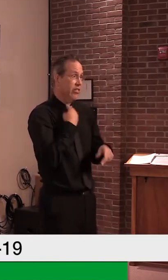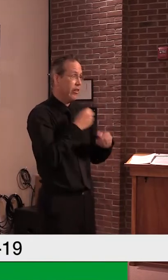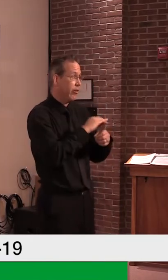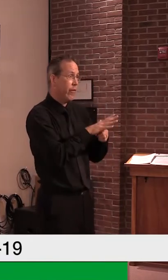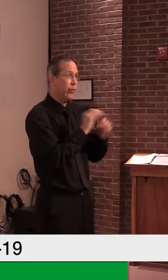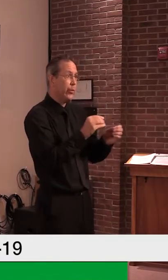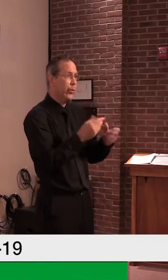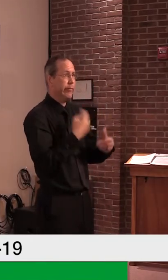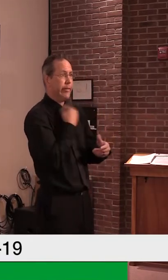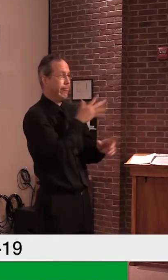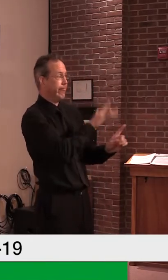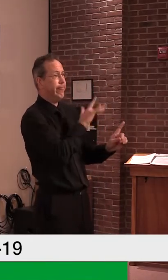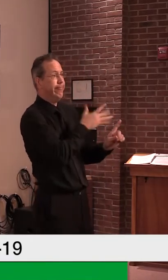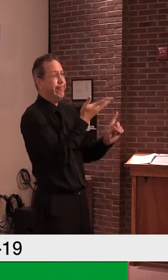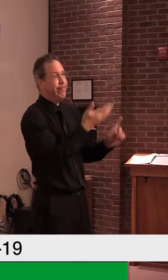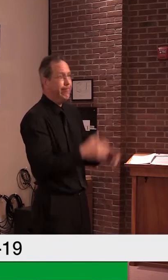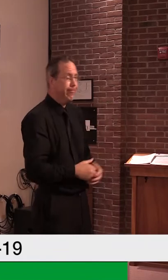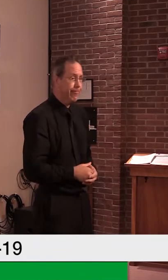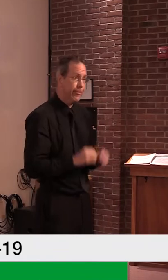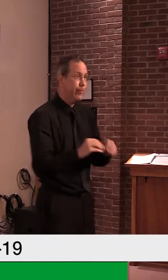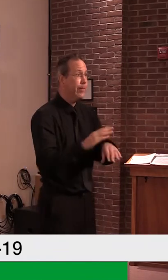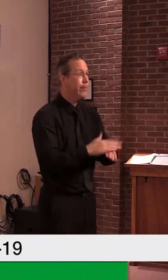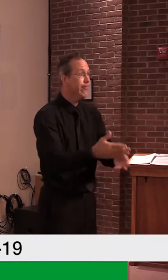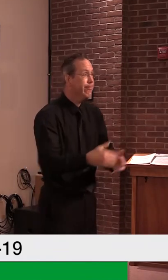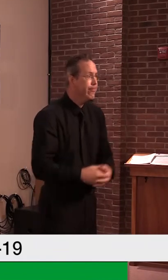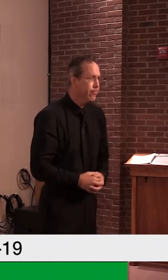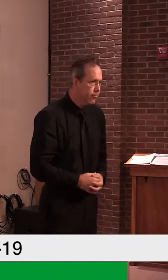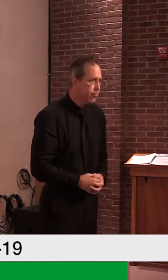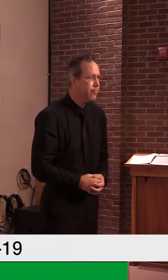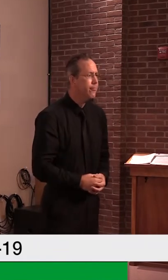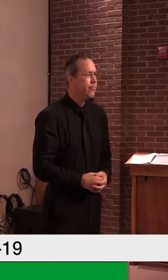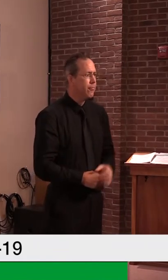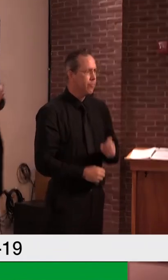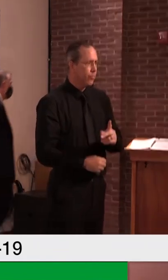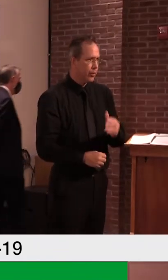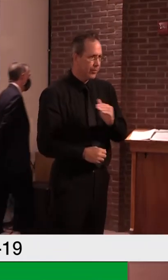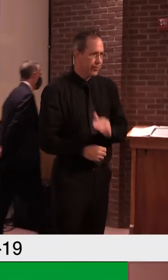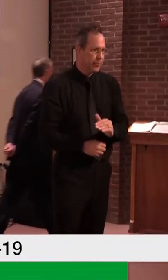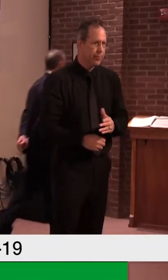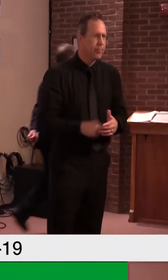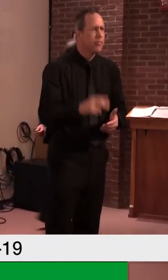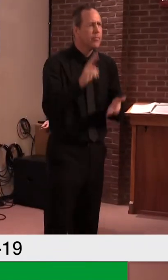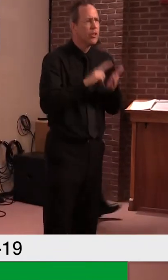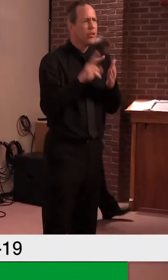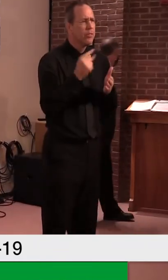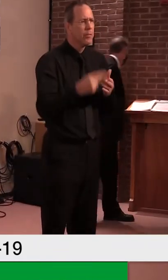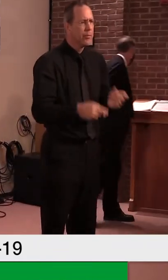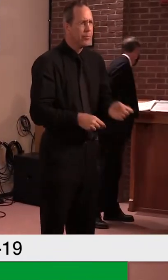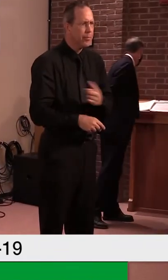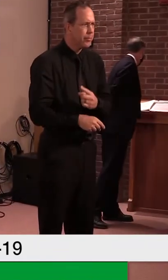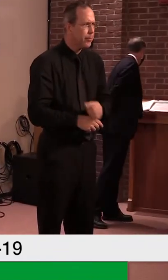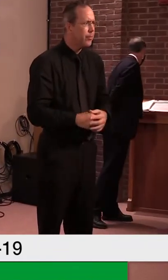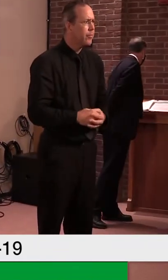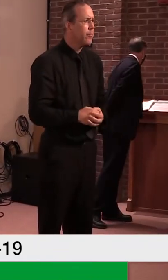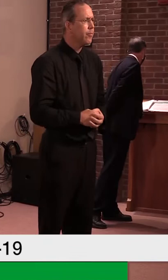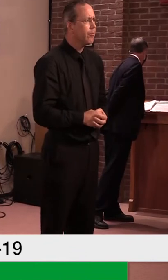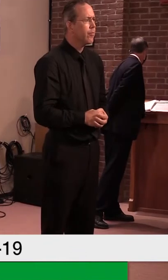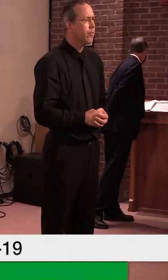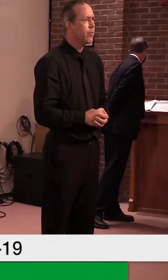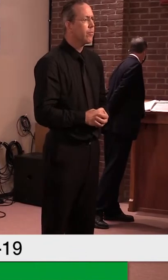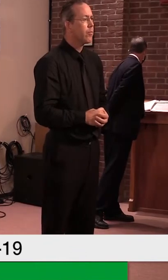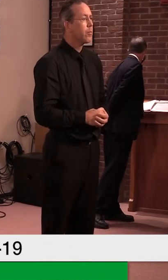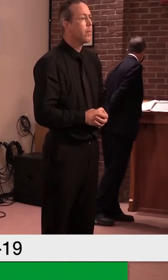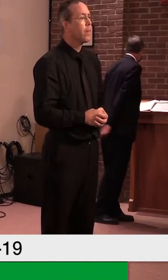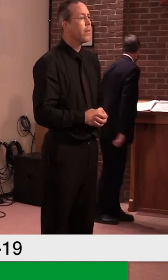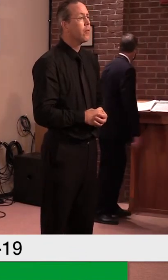Hey Greg, this is Mike Smith. If that person feels comfortable, would they, uh, contact, uh, my office, um,